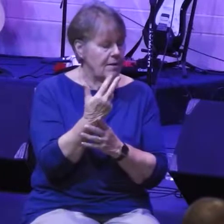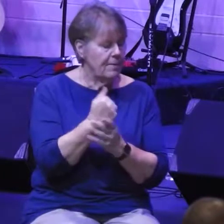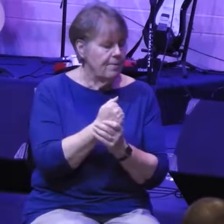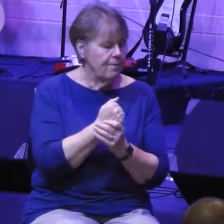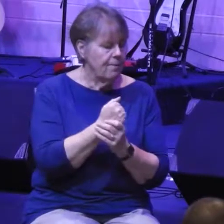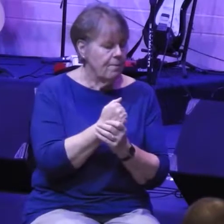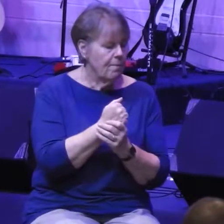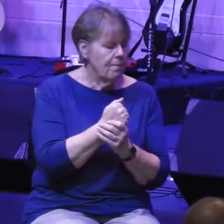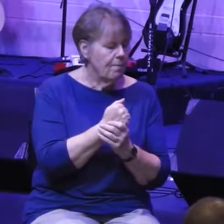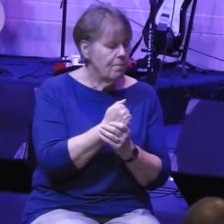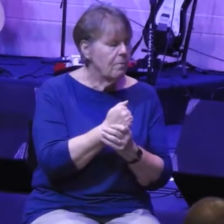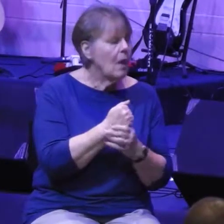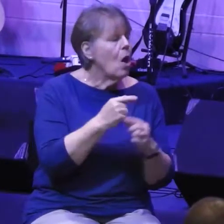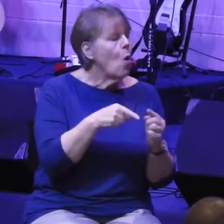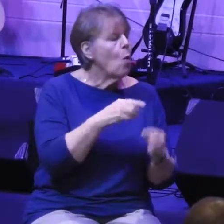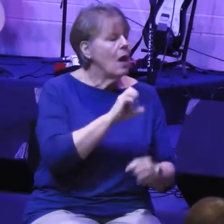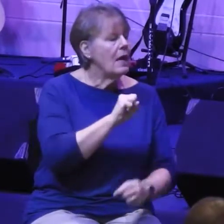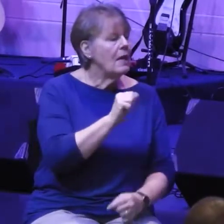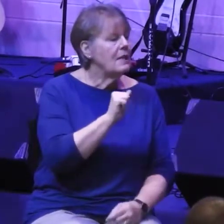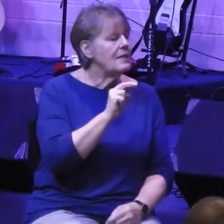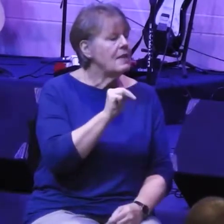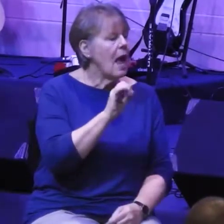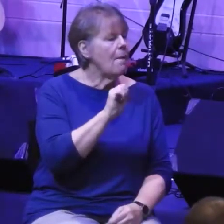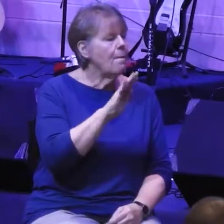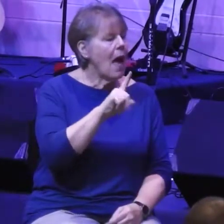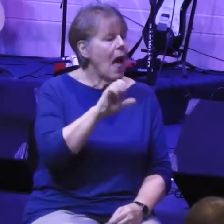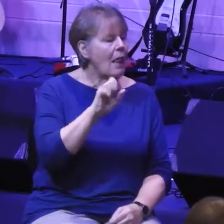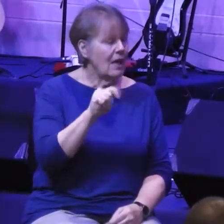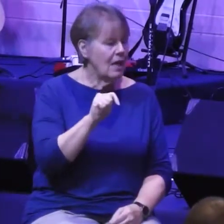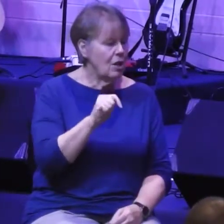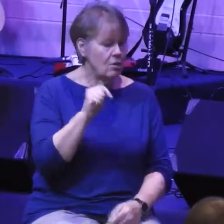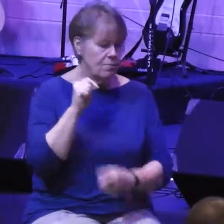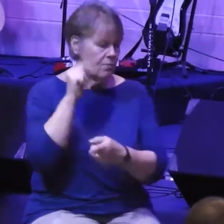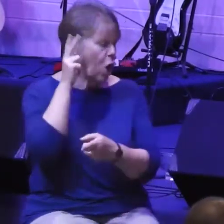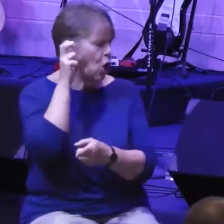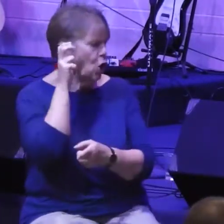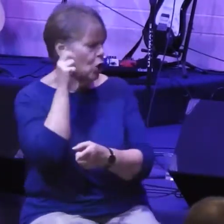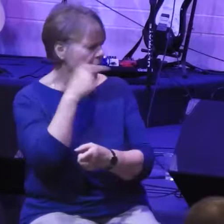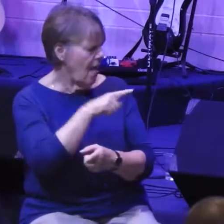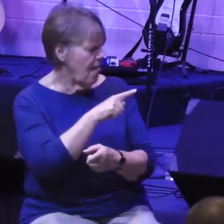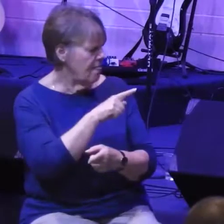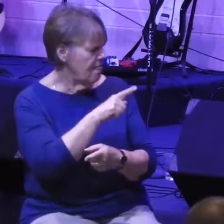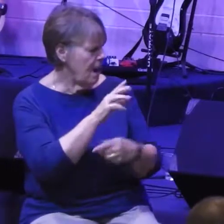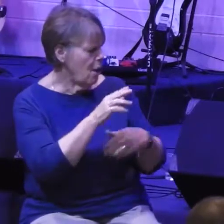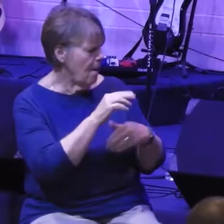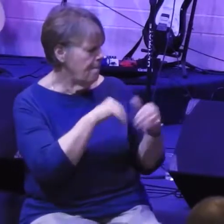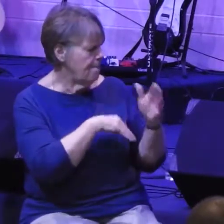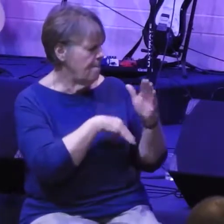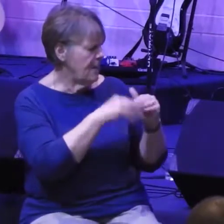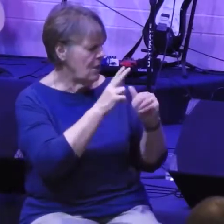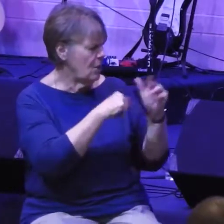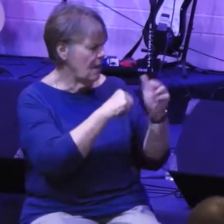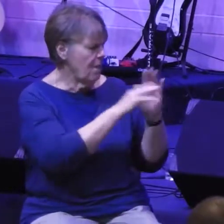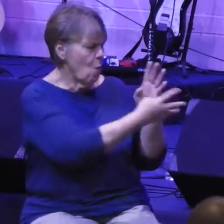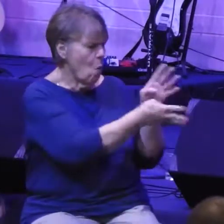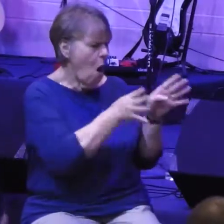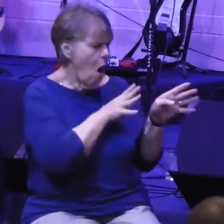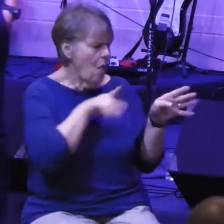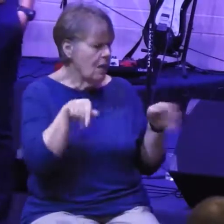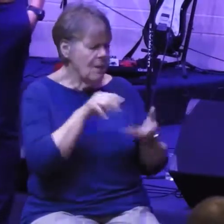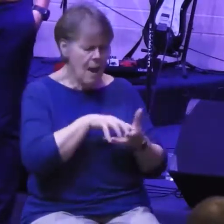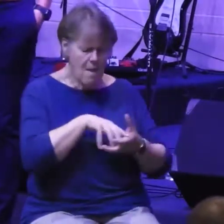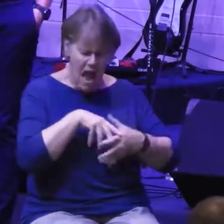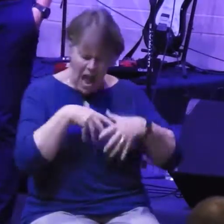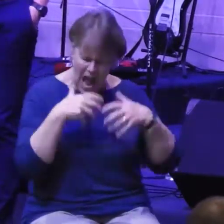When Sanballat heard that we were rebuilding the wall, he became angry and was greatly incensed.